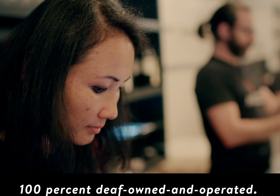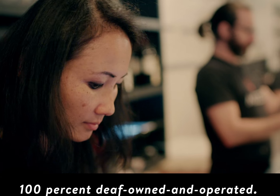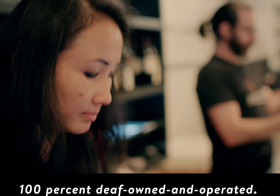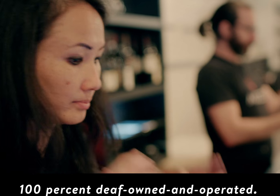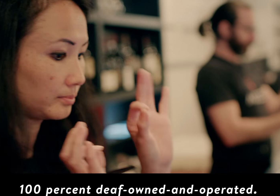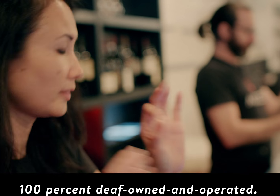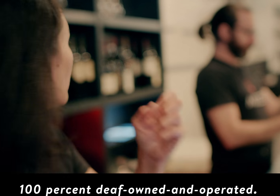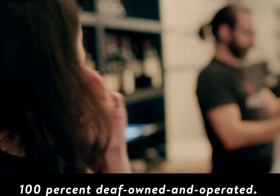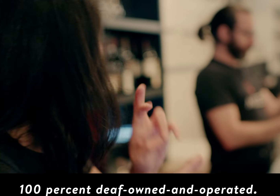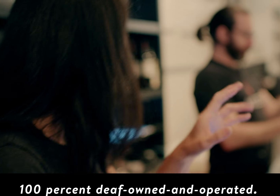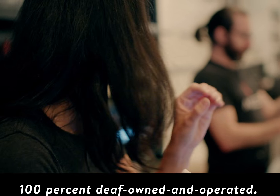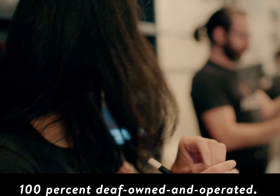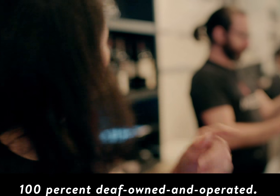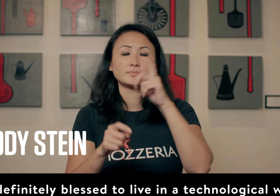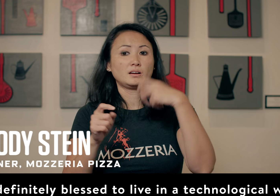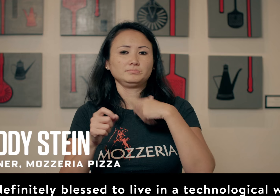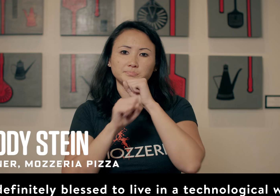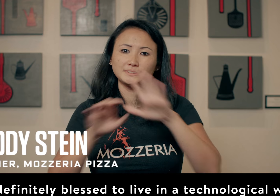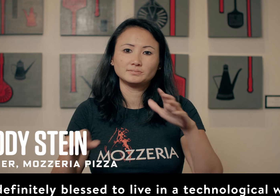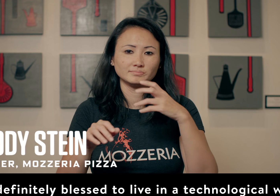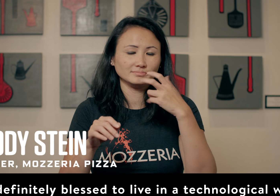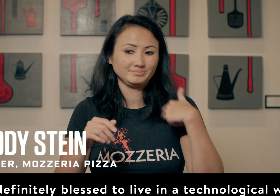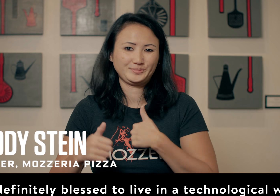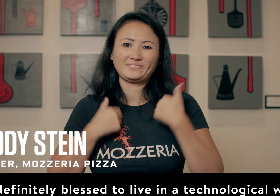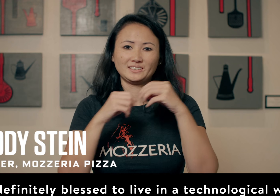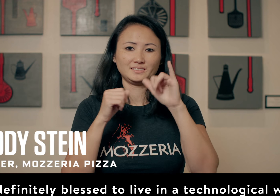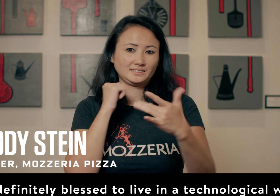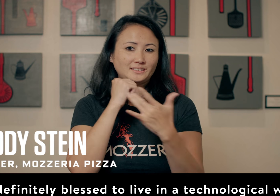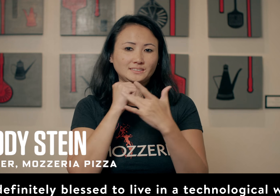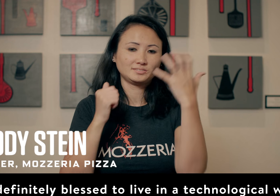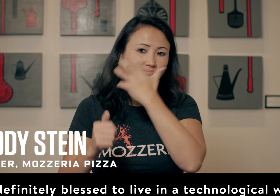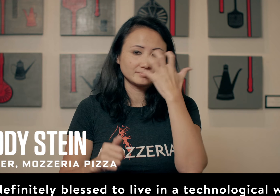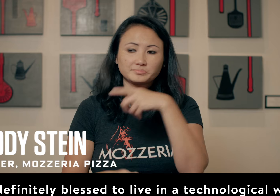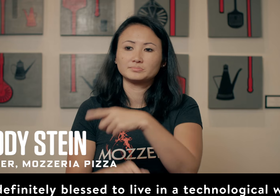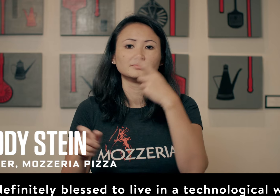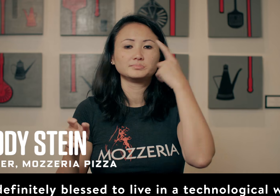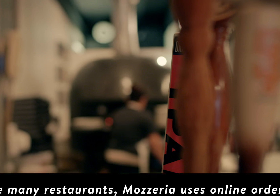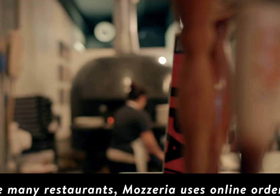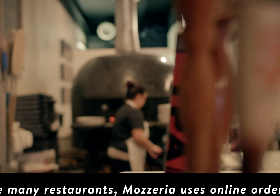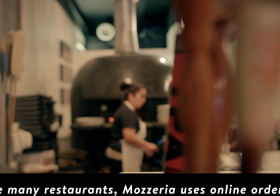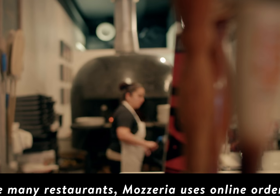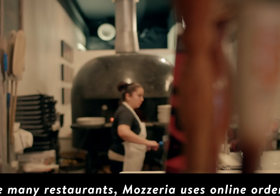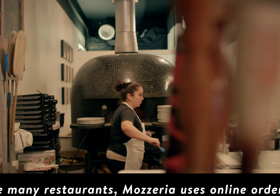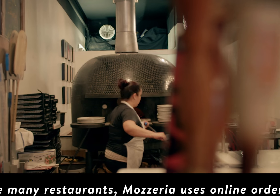deaf-owned and operated. I'm definitely blessed to live in a technological world. Like many restaurants,